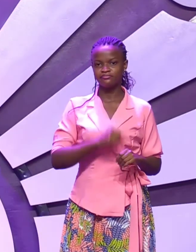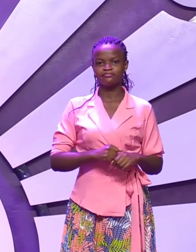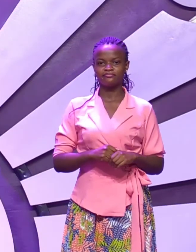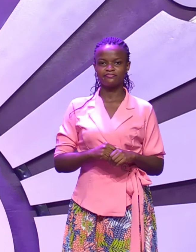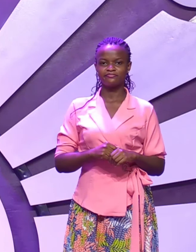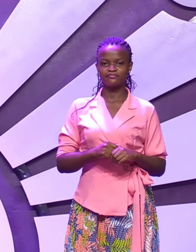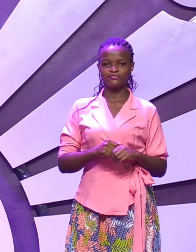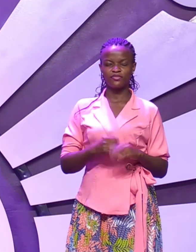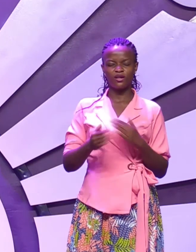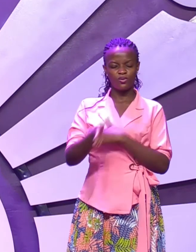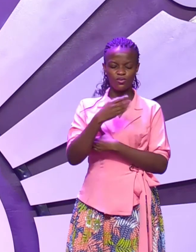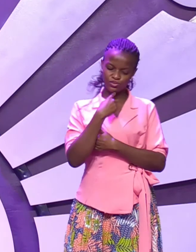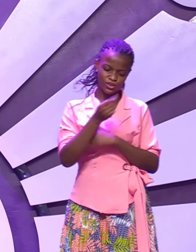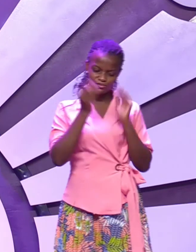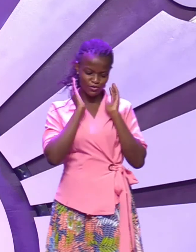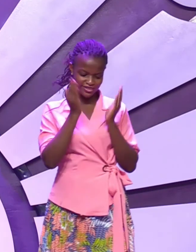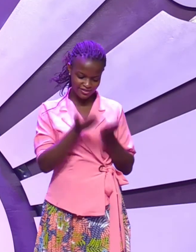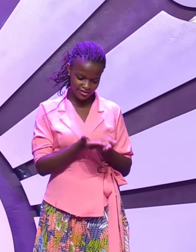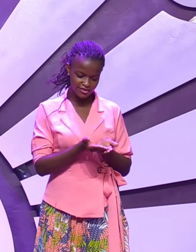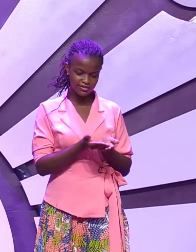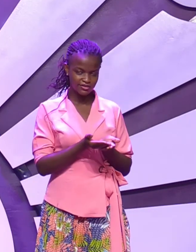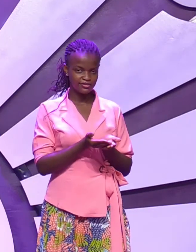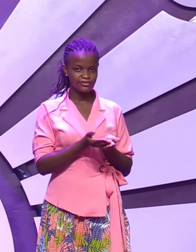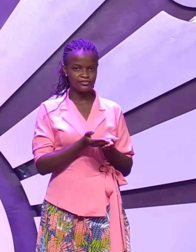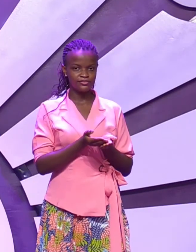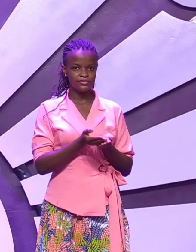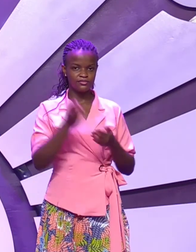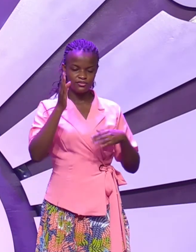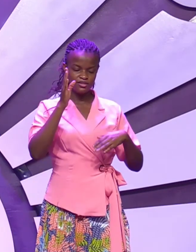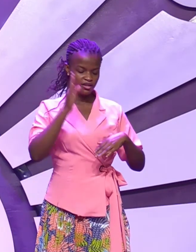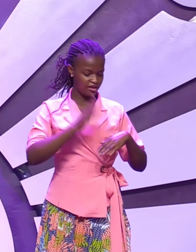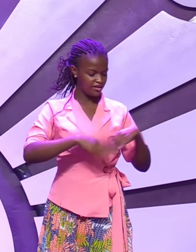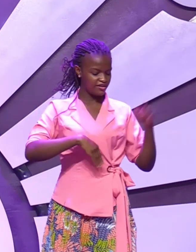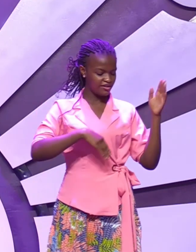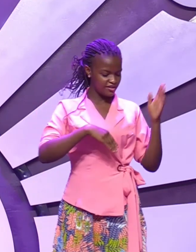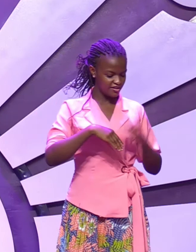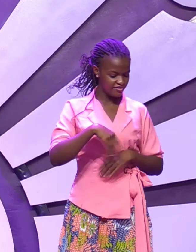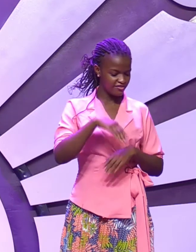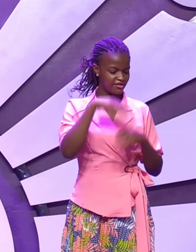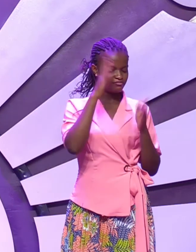God told Moses never mention that prayer again